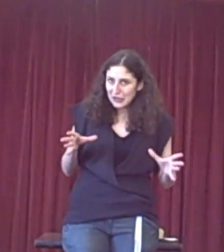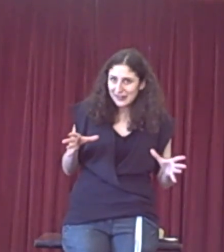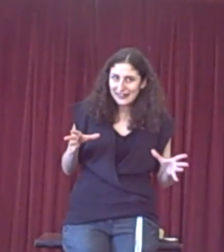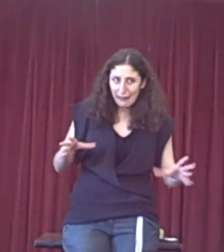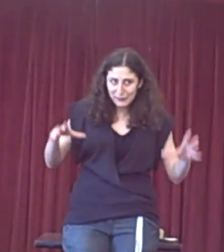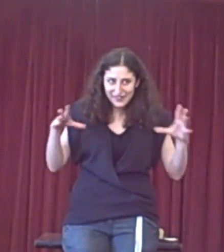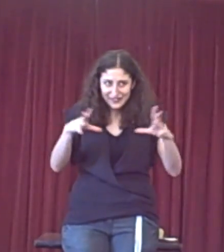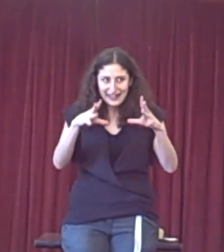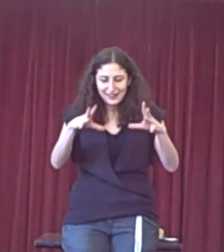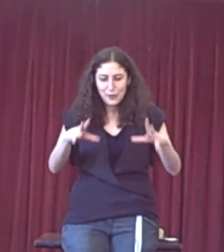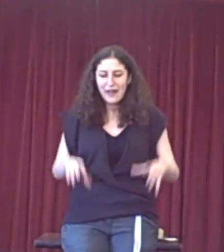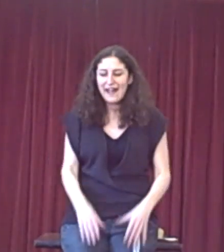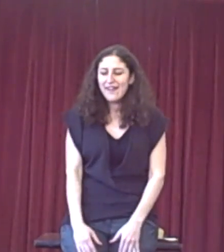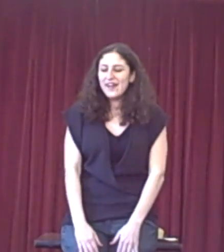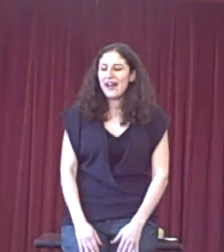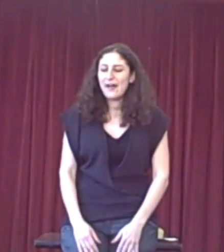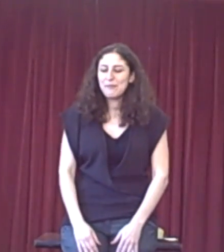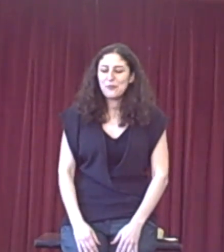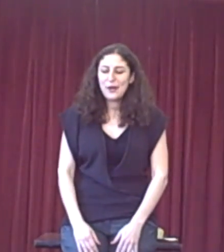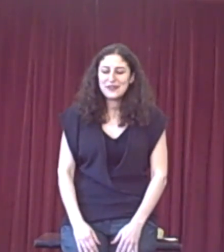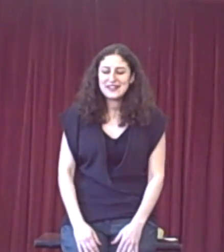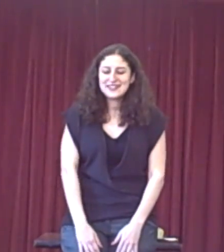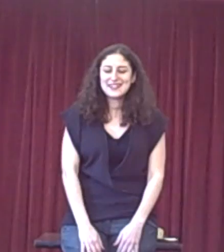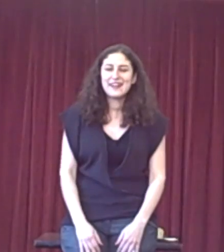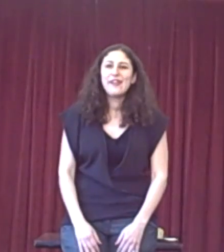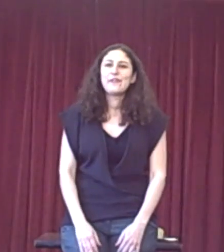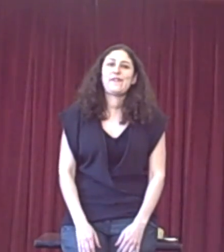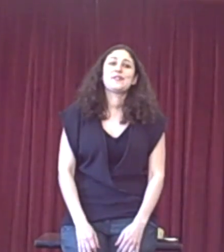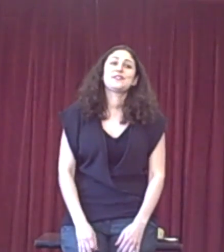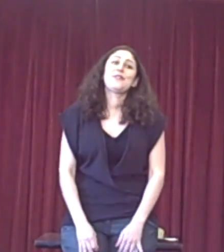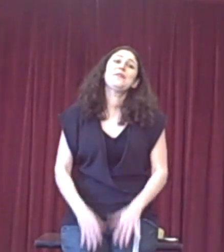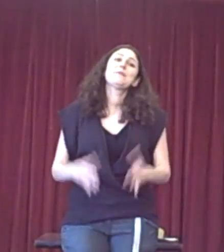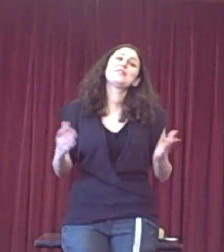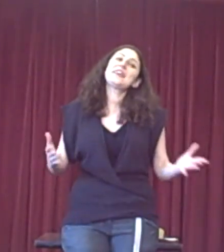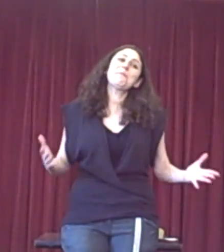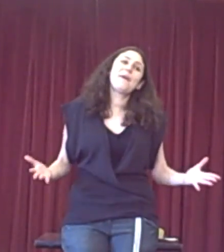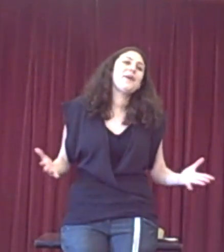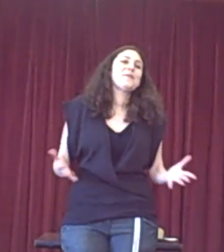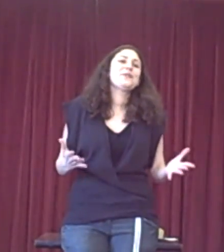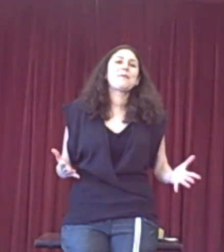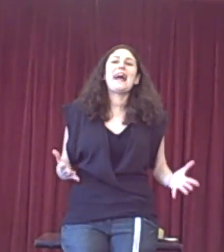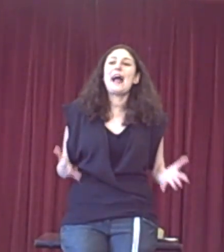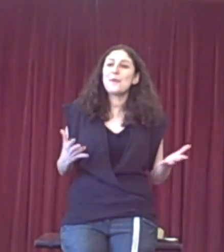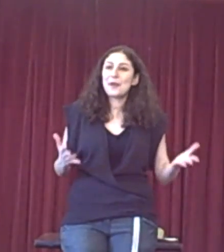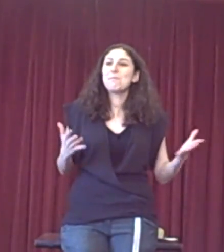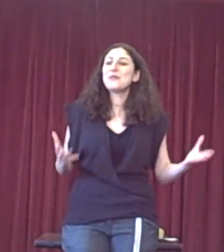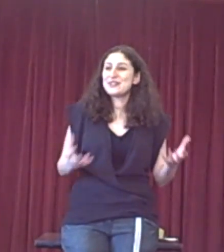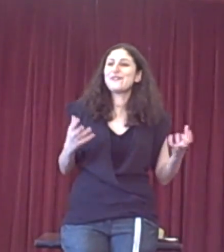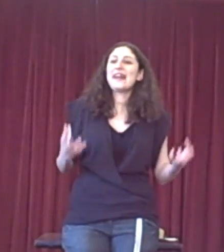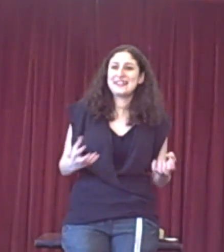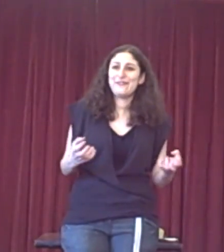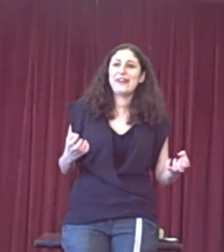jugular so we understand, like, where we need to focus on. And the second part, we're going talk about how we can most effectively